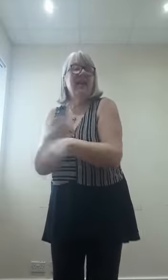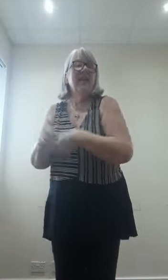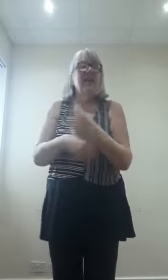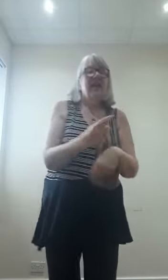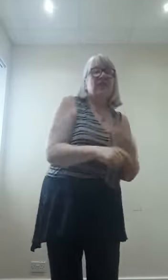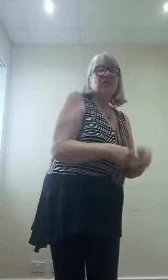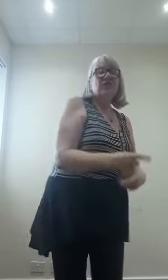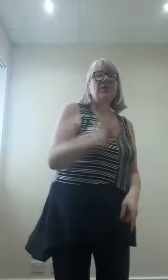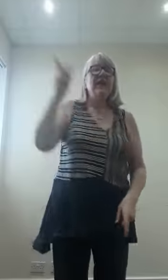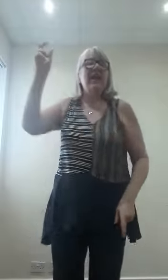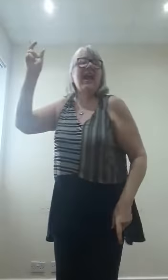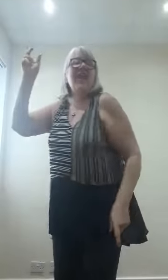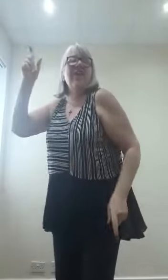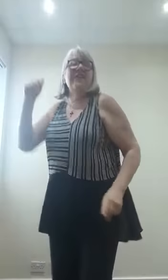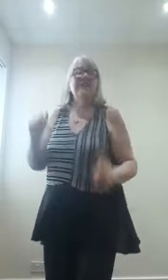To the left.